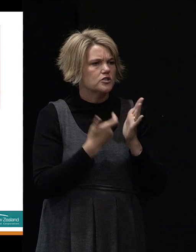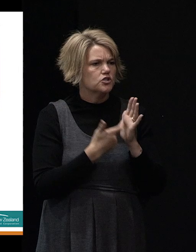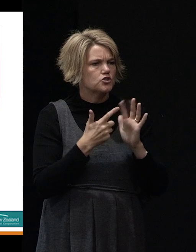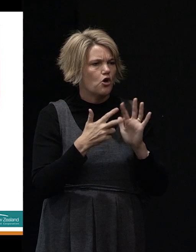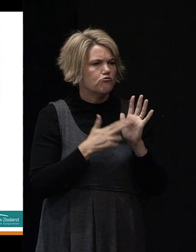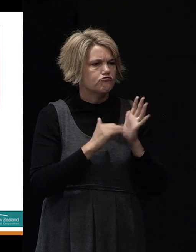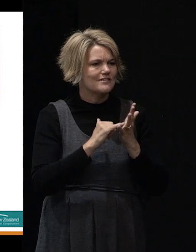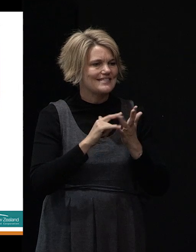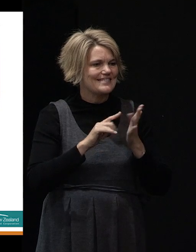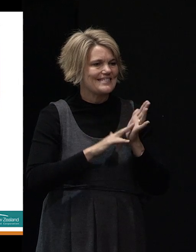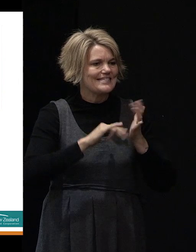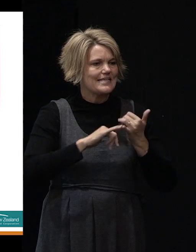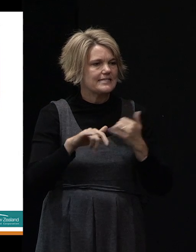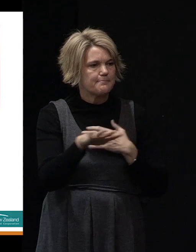Richmond.